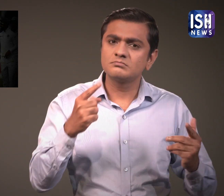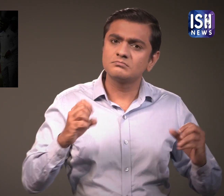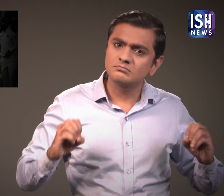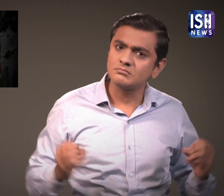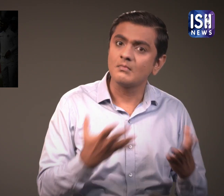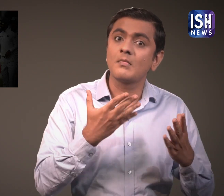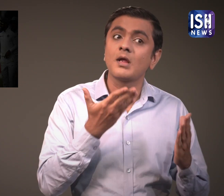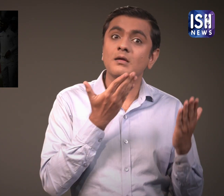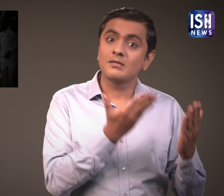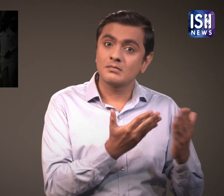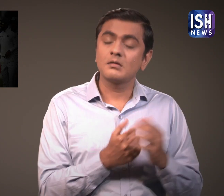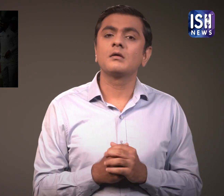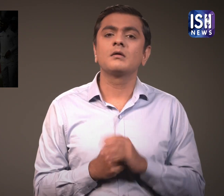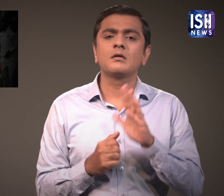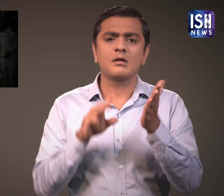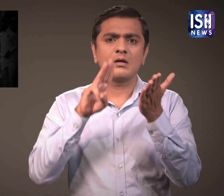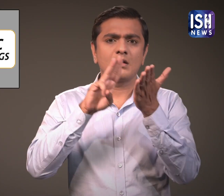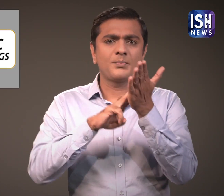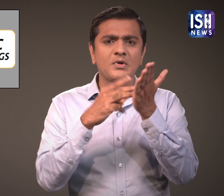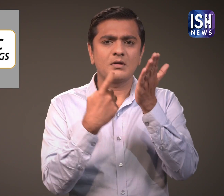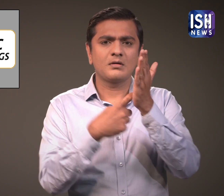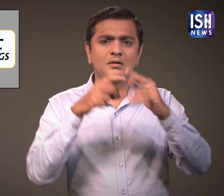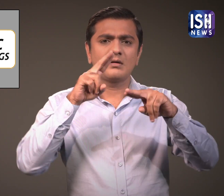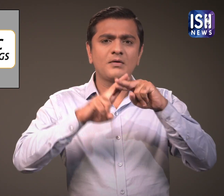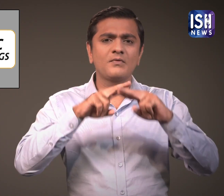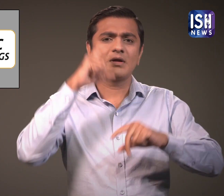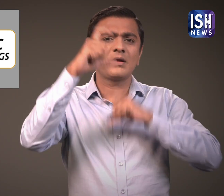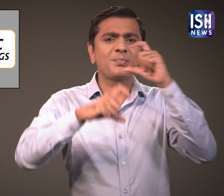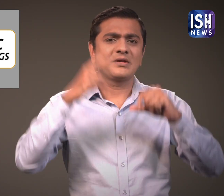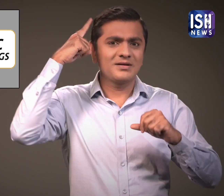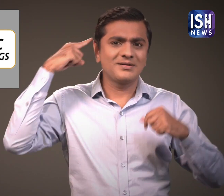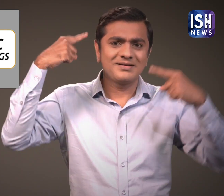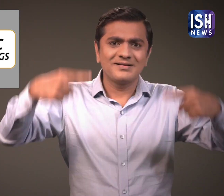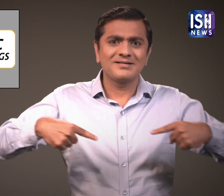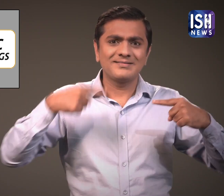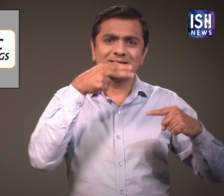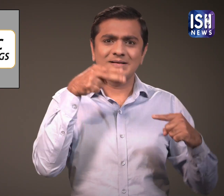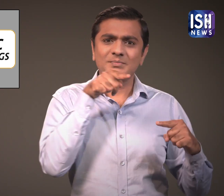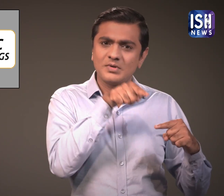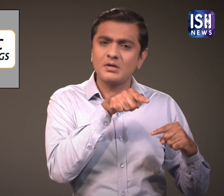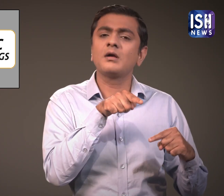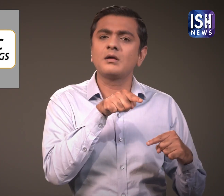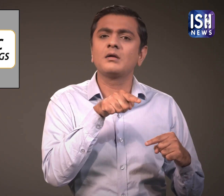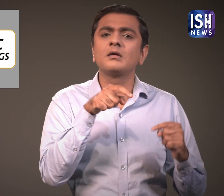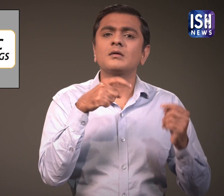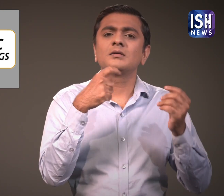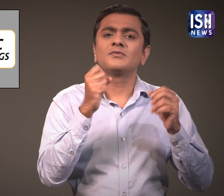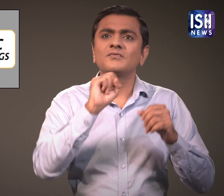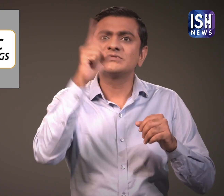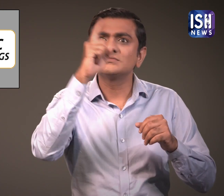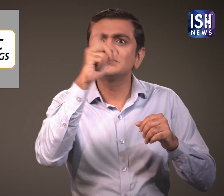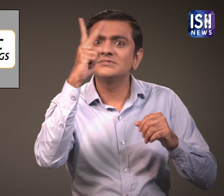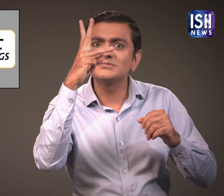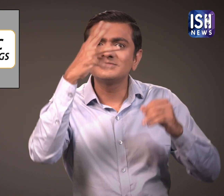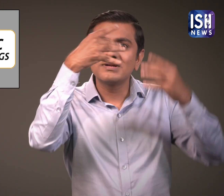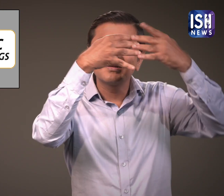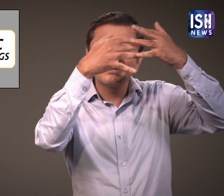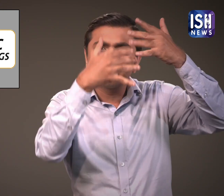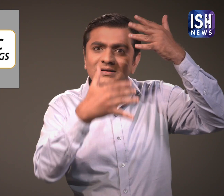respect the original format, it was decided to start one. The top 9 ranked teams on the MRF Tire's ICC Test